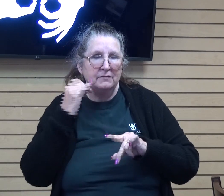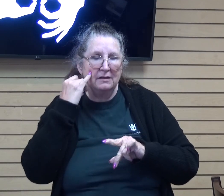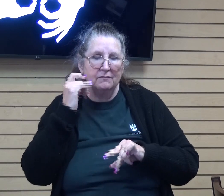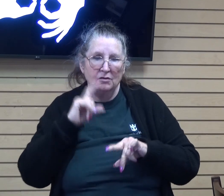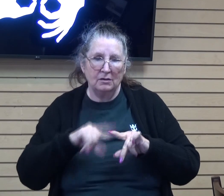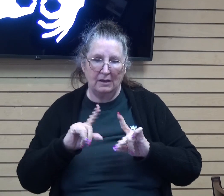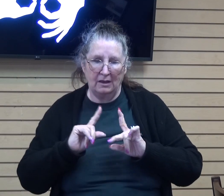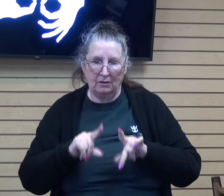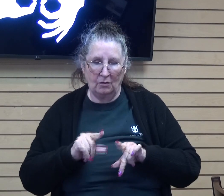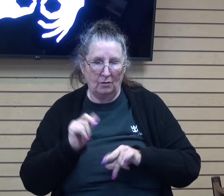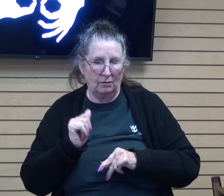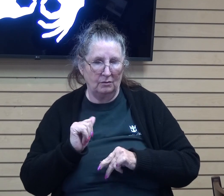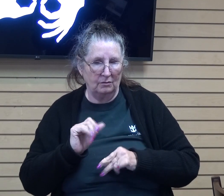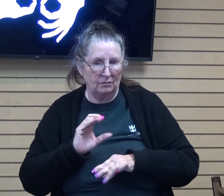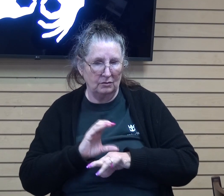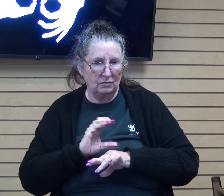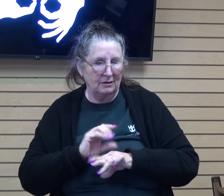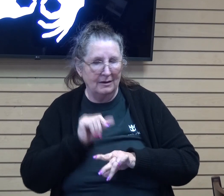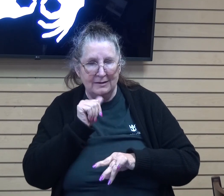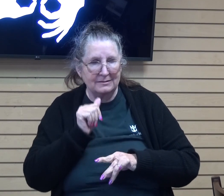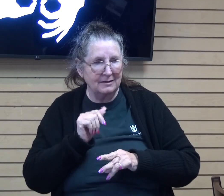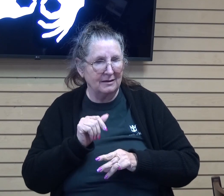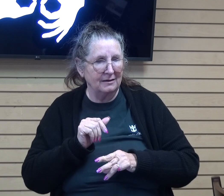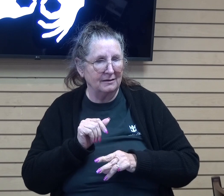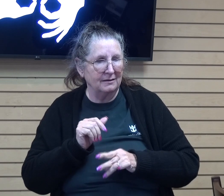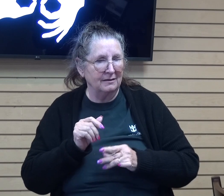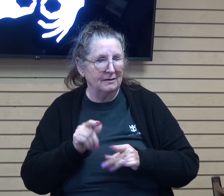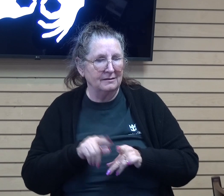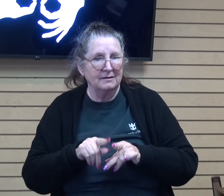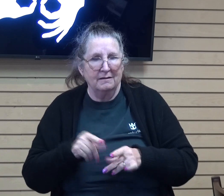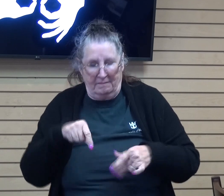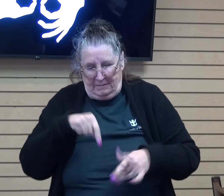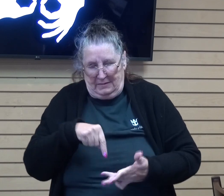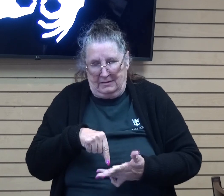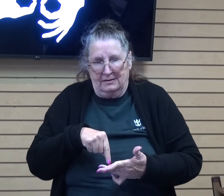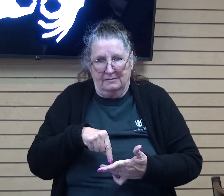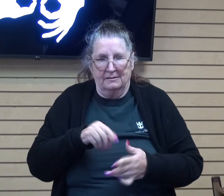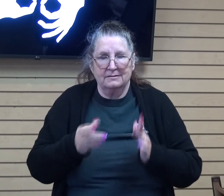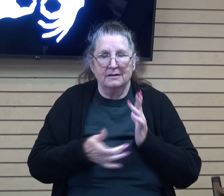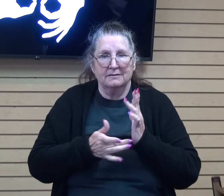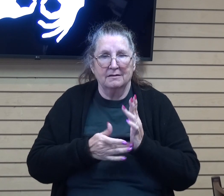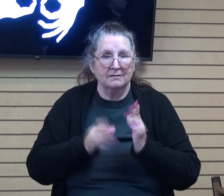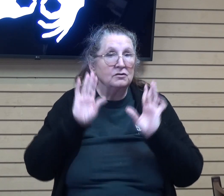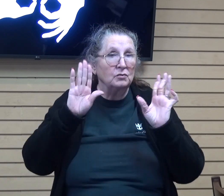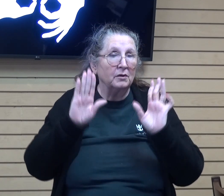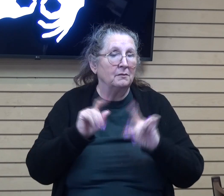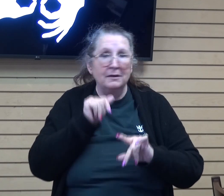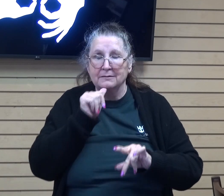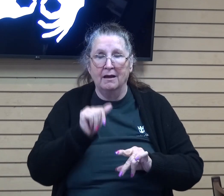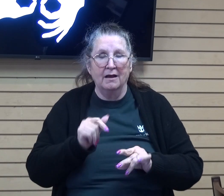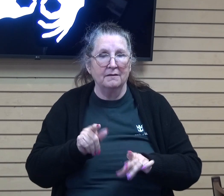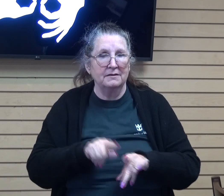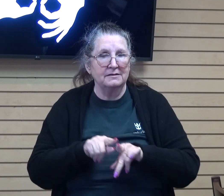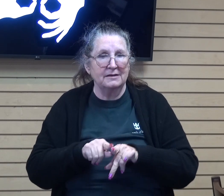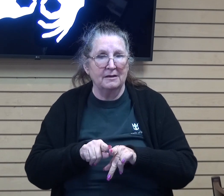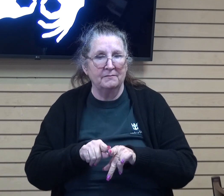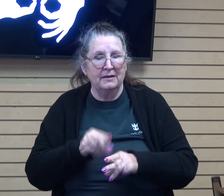but it isn't the same this is technology what we're doing now it's great but it is not the same the name of the game is community